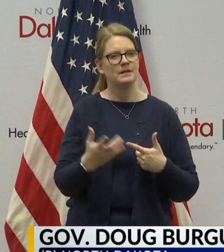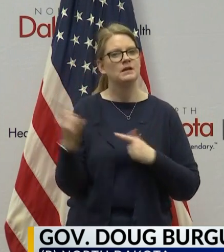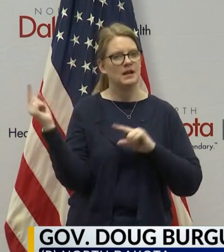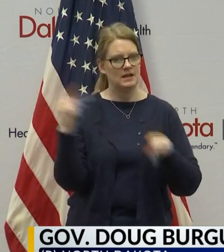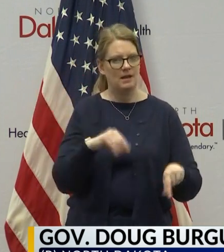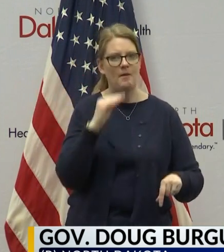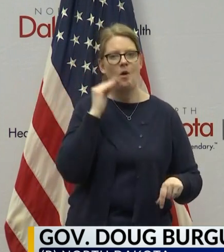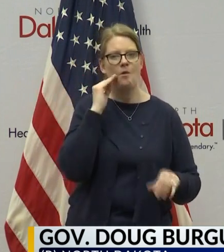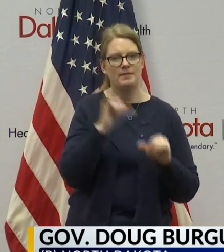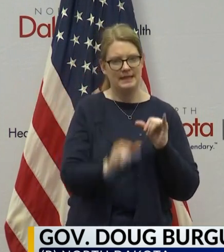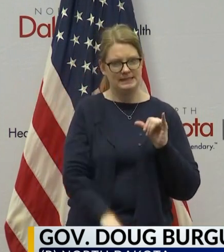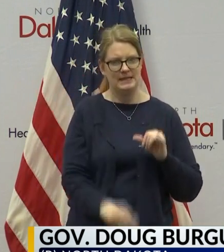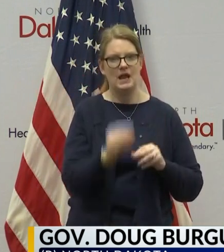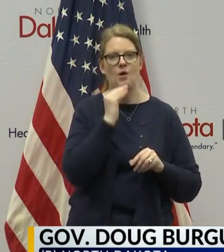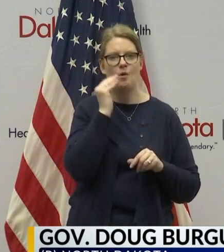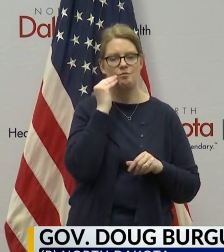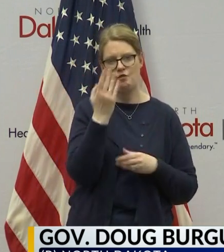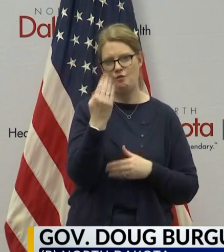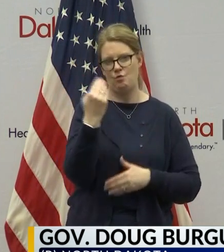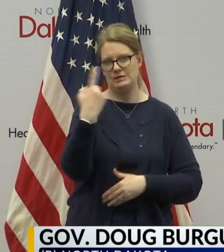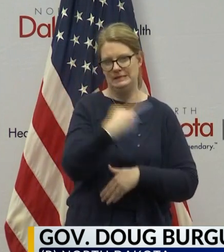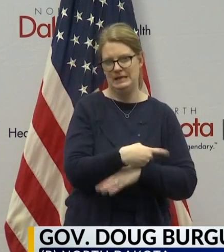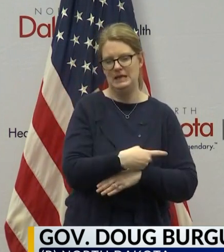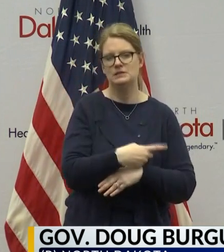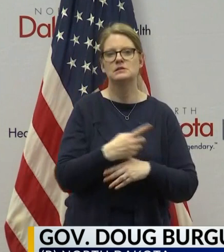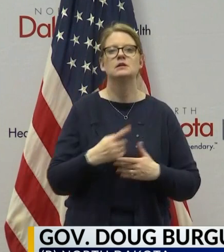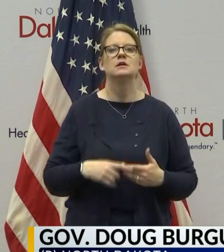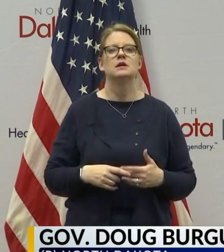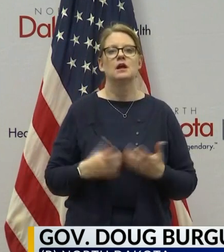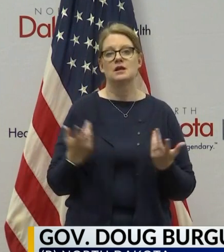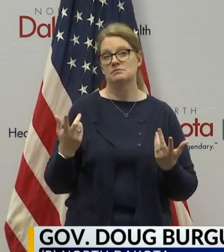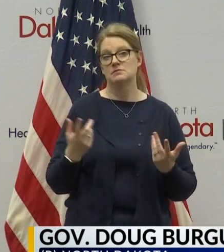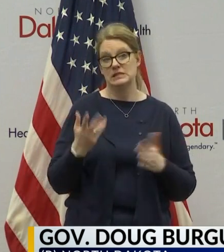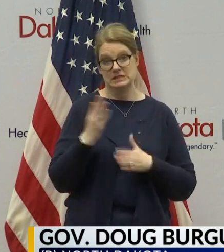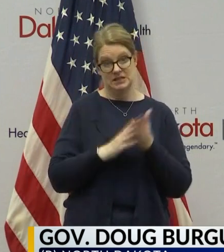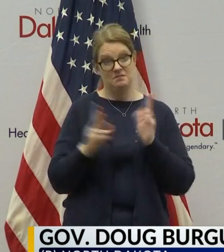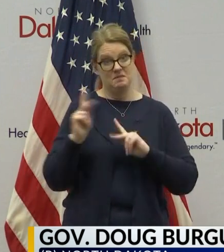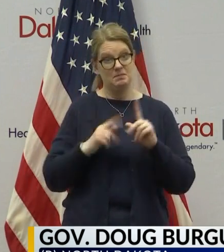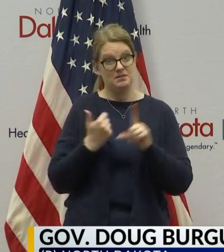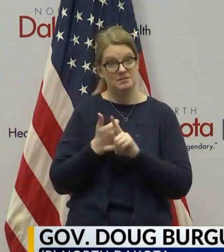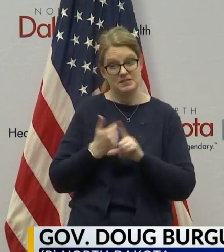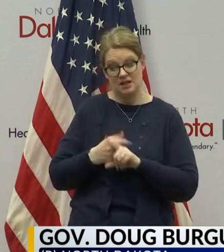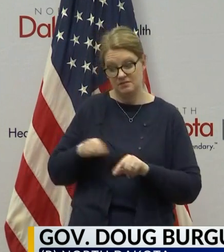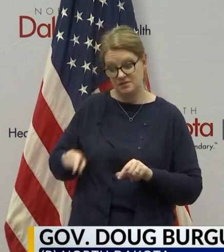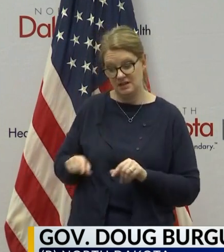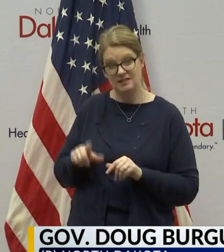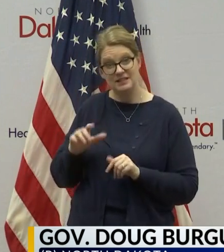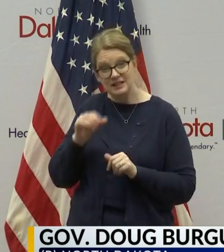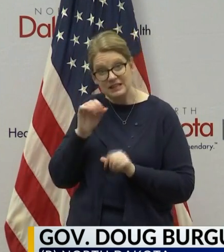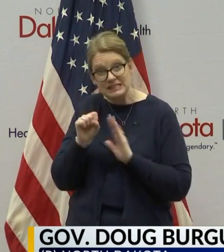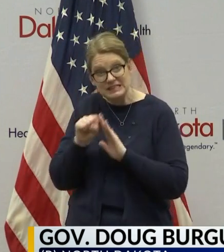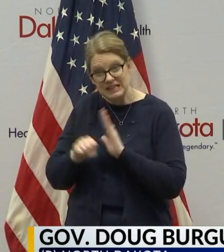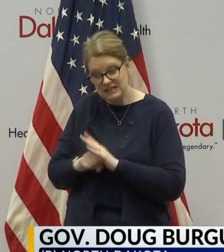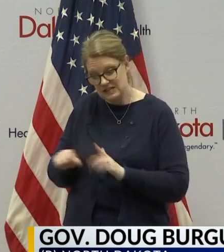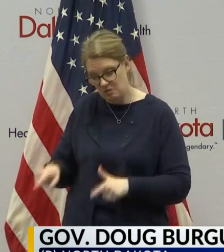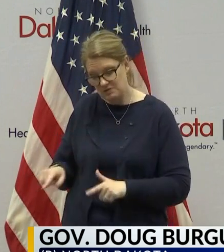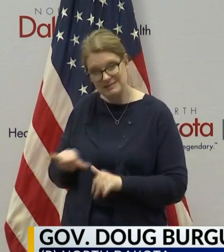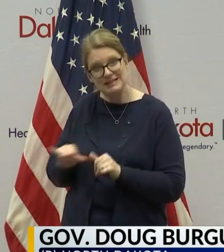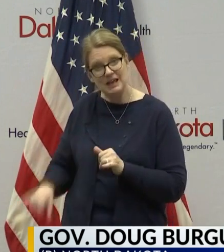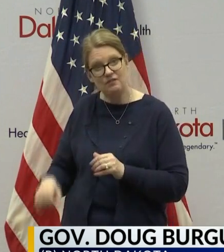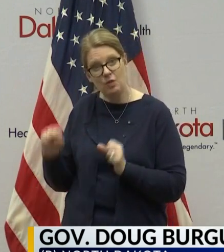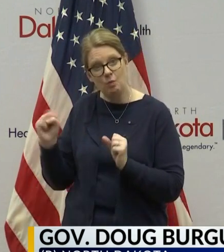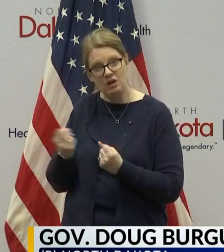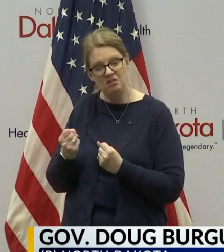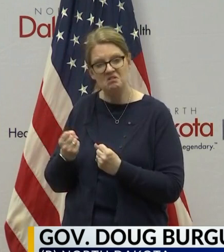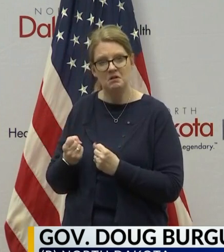quarantine here. Even some of them I know probably were self-quarantining in the states they were at before they came here. But we, again, are grateful for their